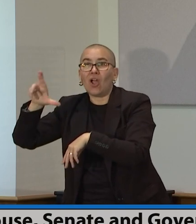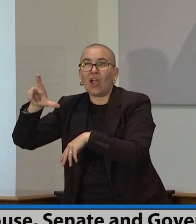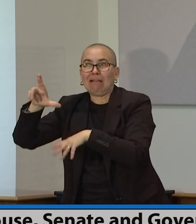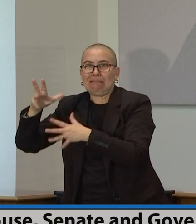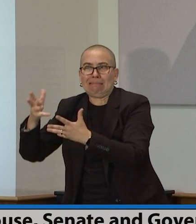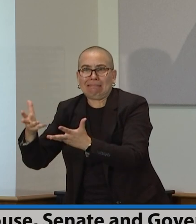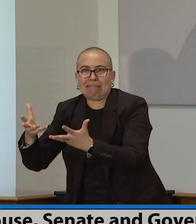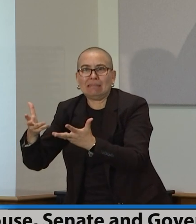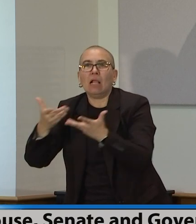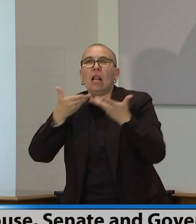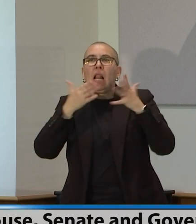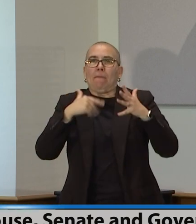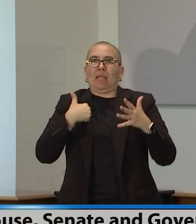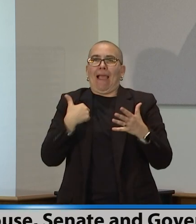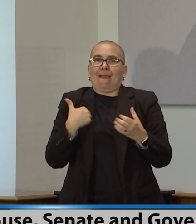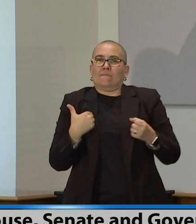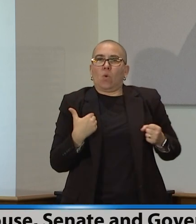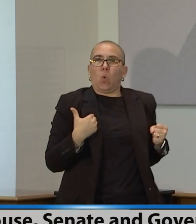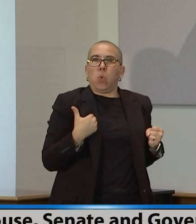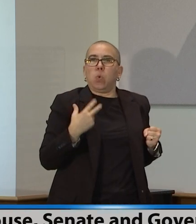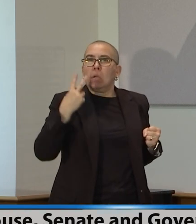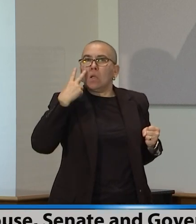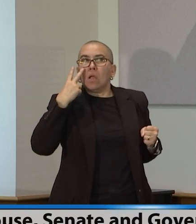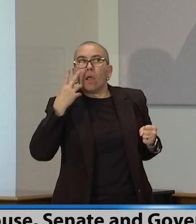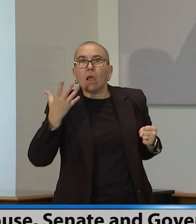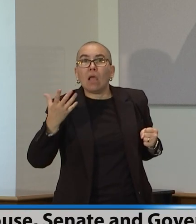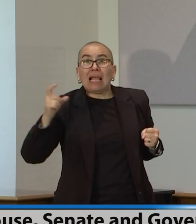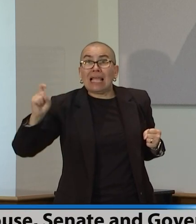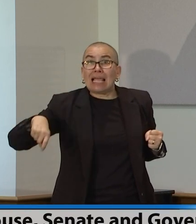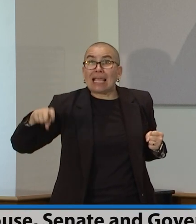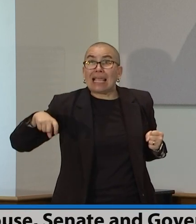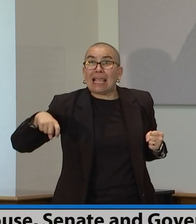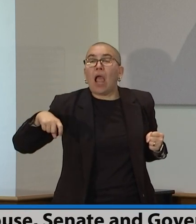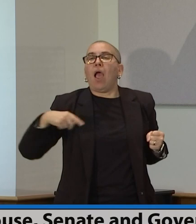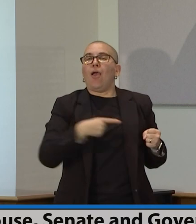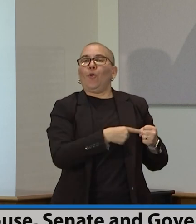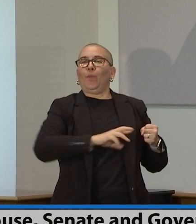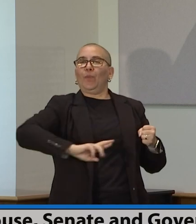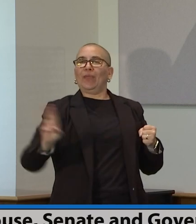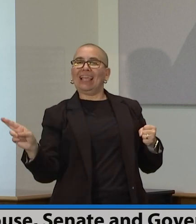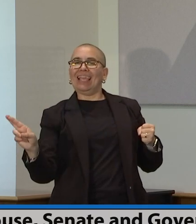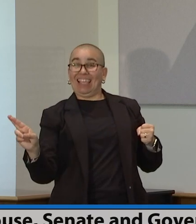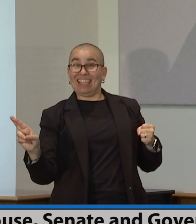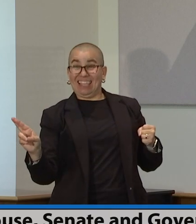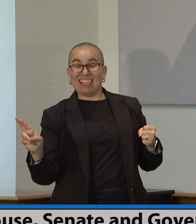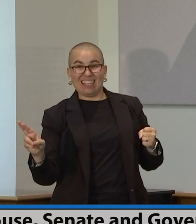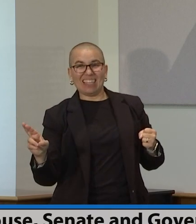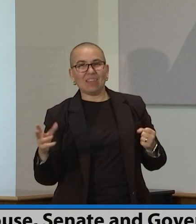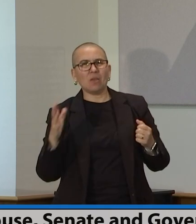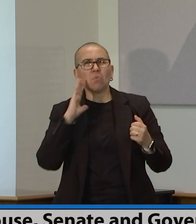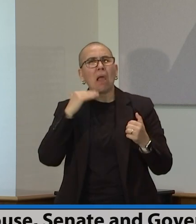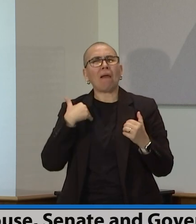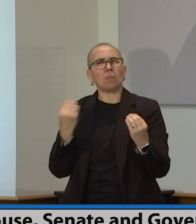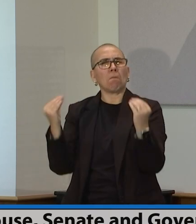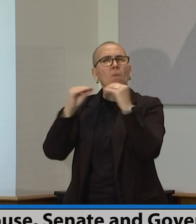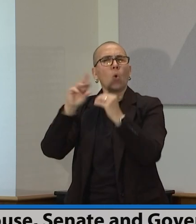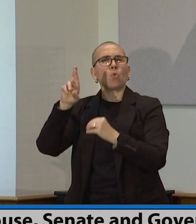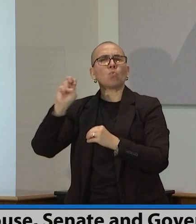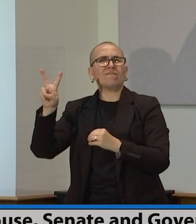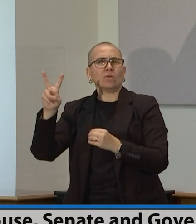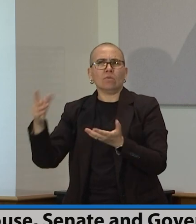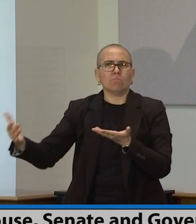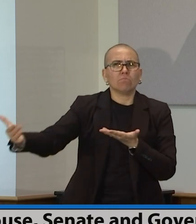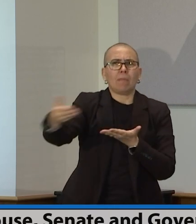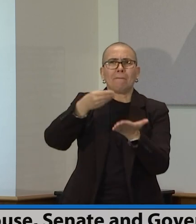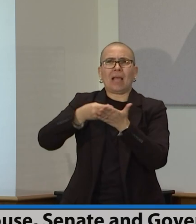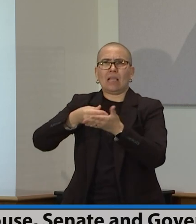year's problems. I, I think we're also going to have more revenue coming in from the state, especially in the near term because of all the federal money that's been pushed